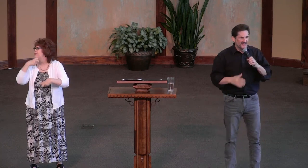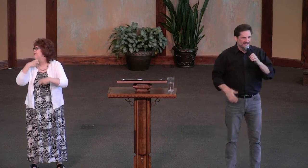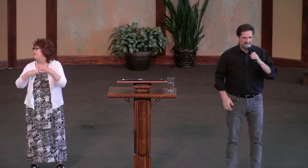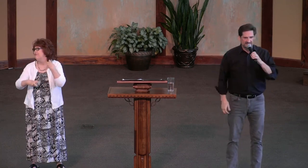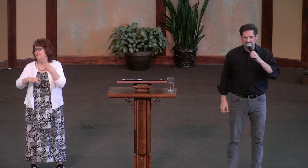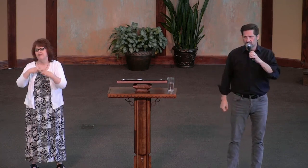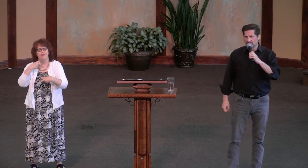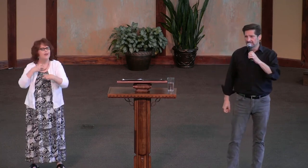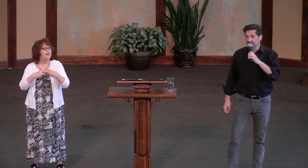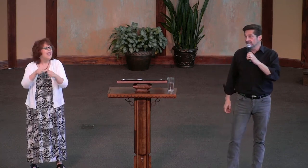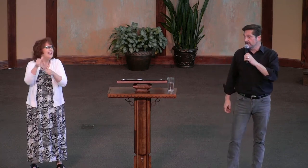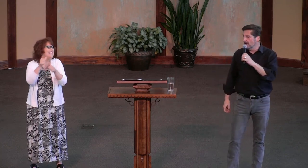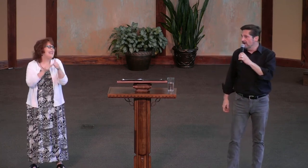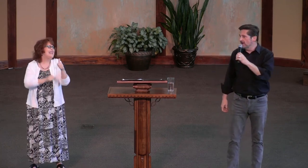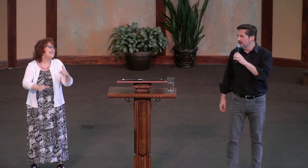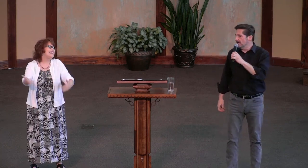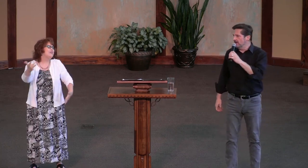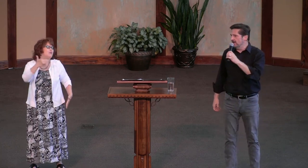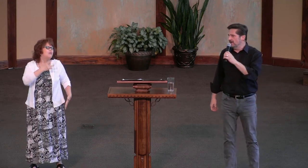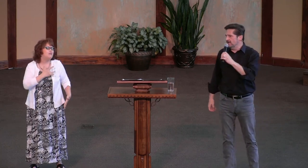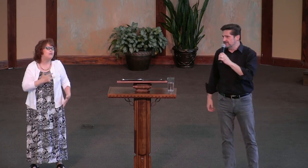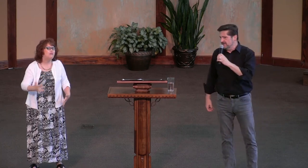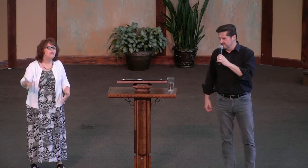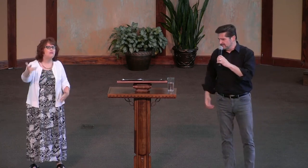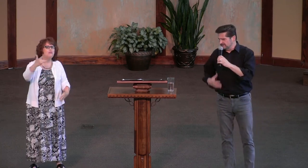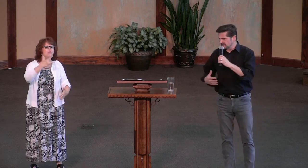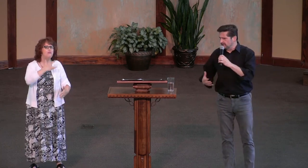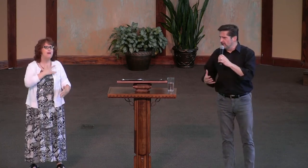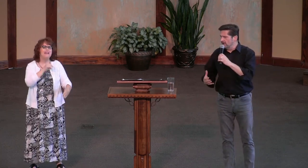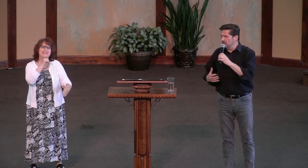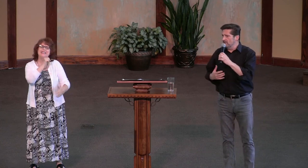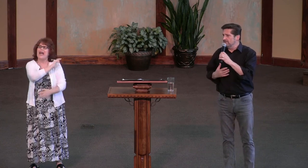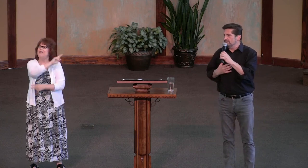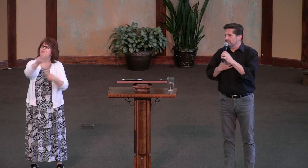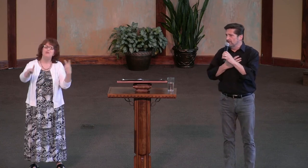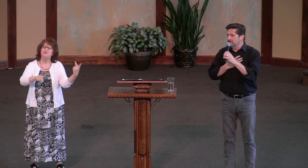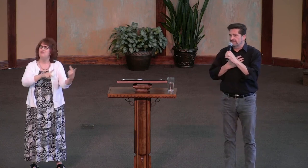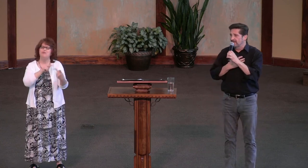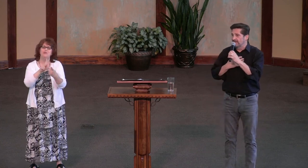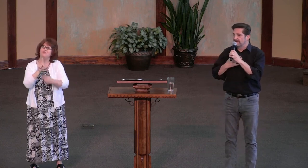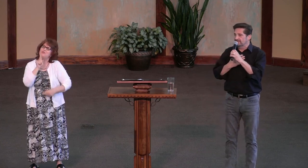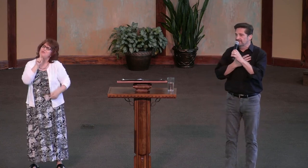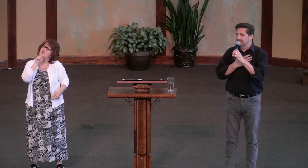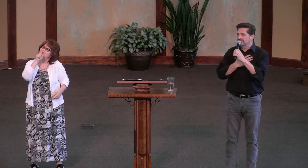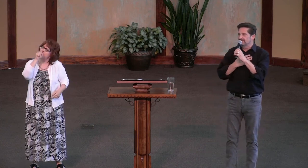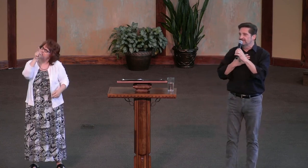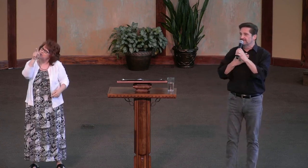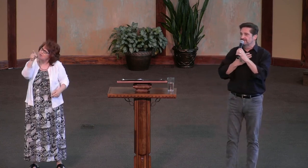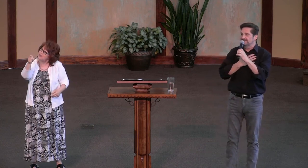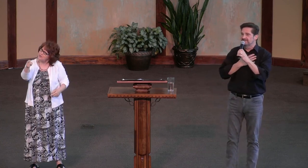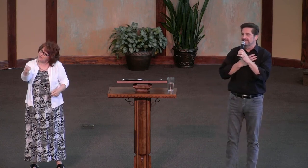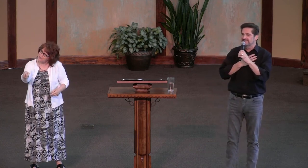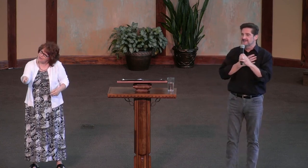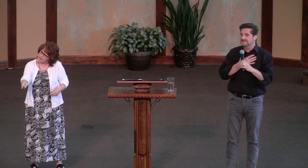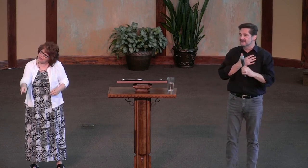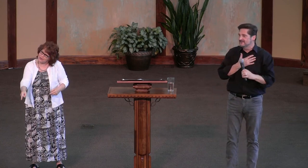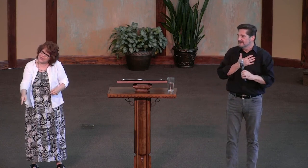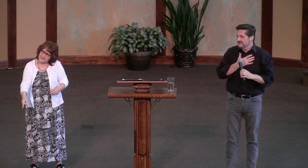Each restless heart beats so imperfectly.